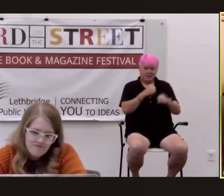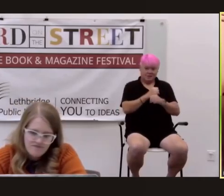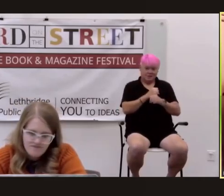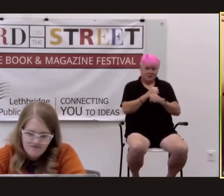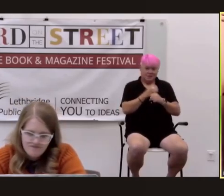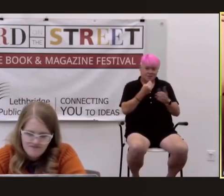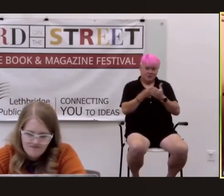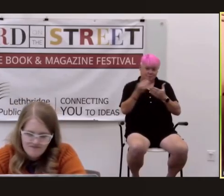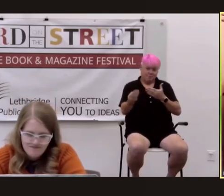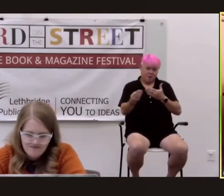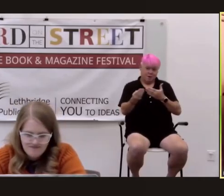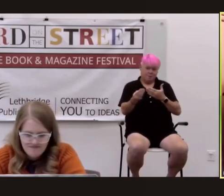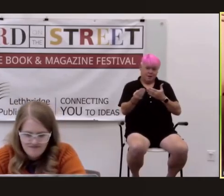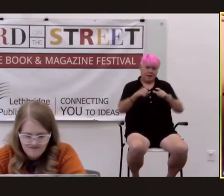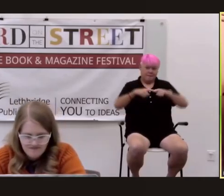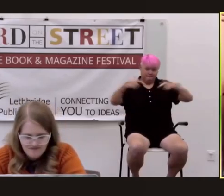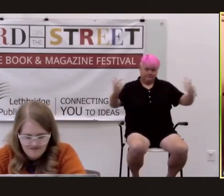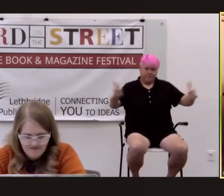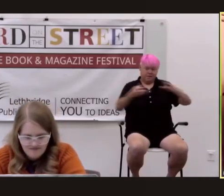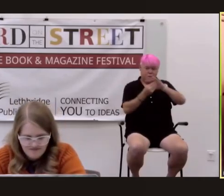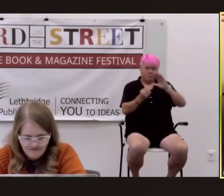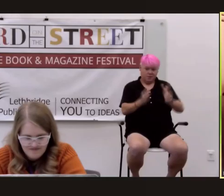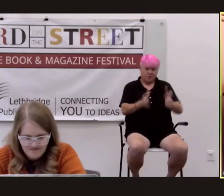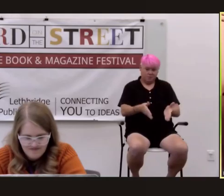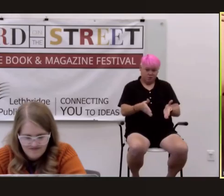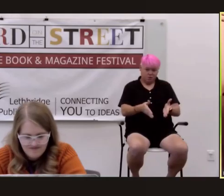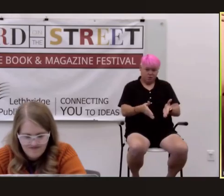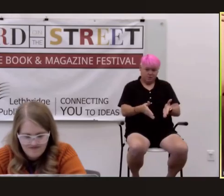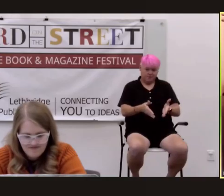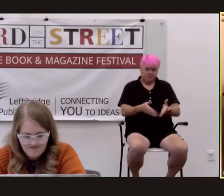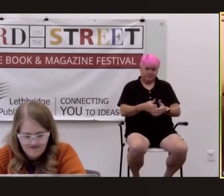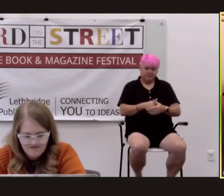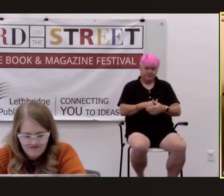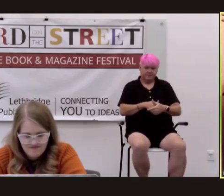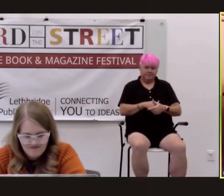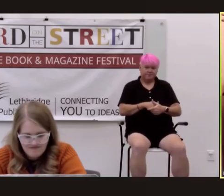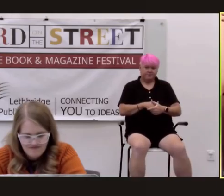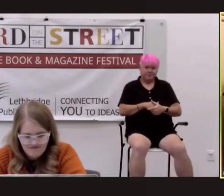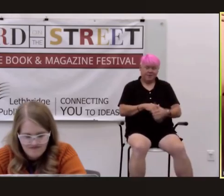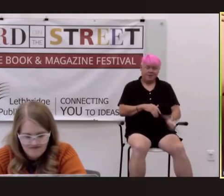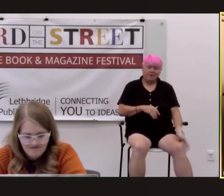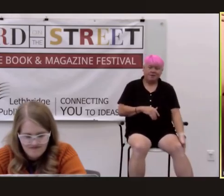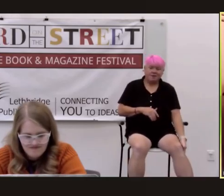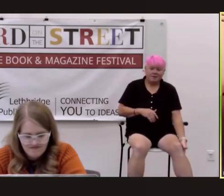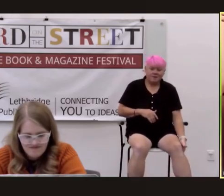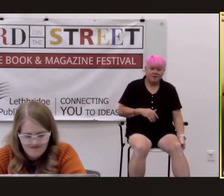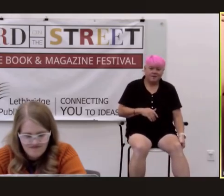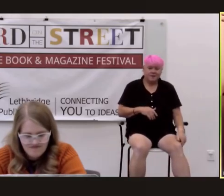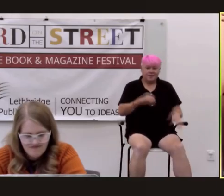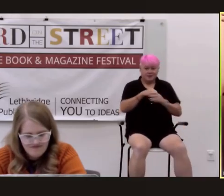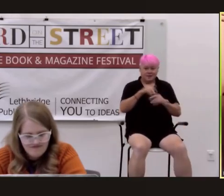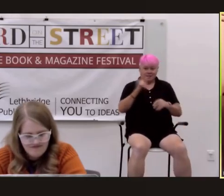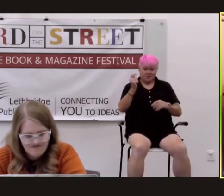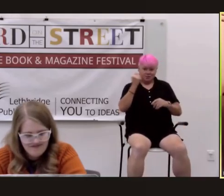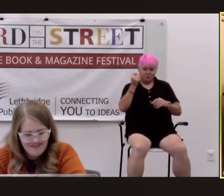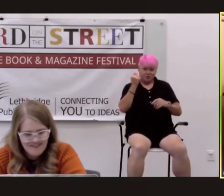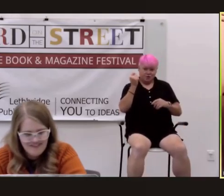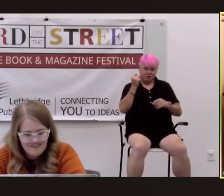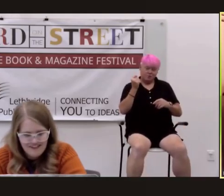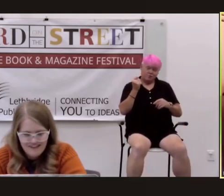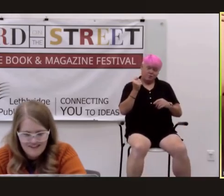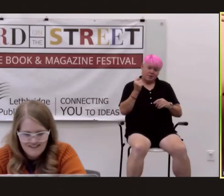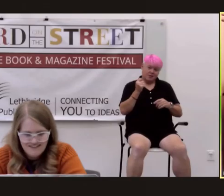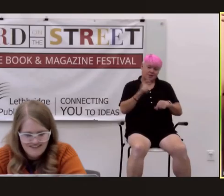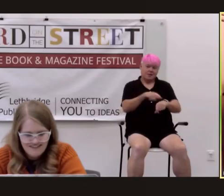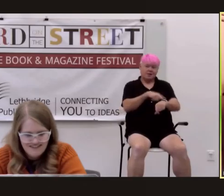by a bigger publisher fitzhenry and whiteside in toronto and is now based in toronto so it's had a long journey but